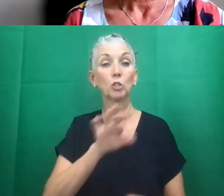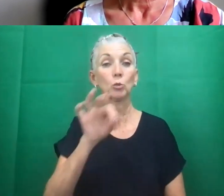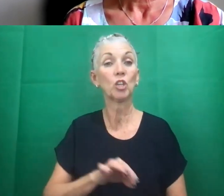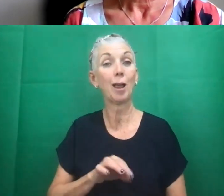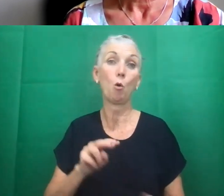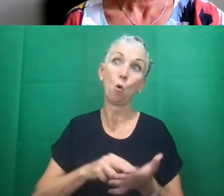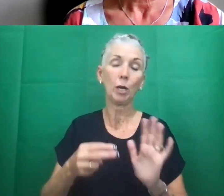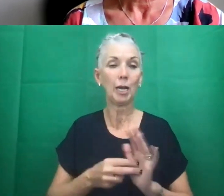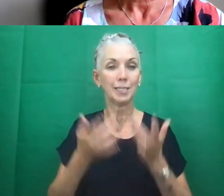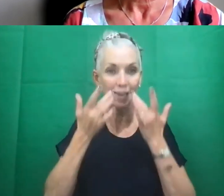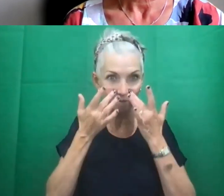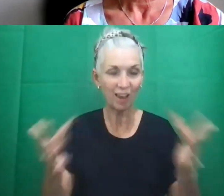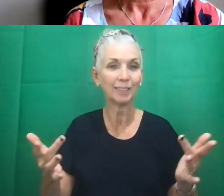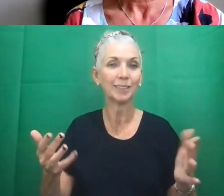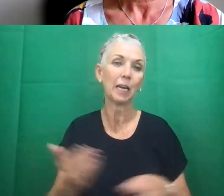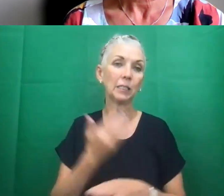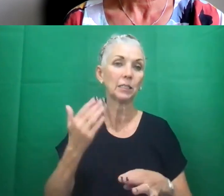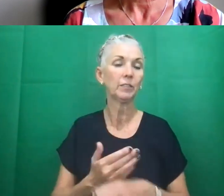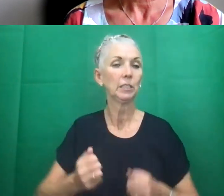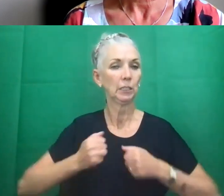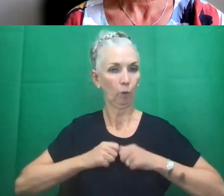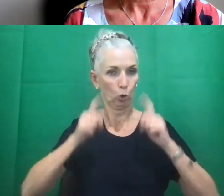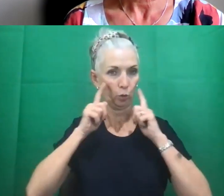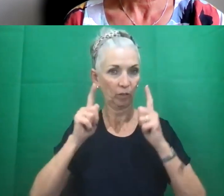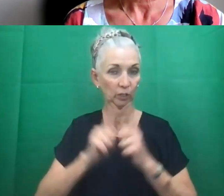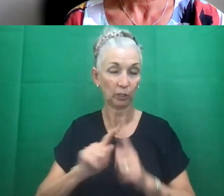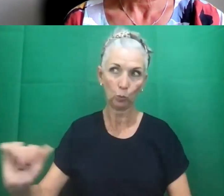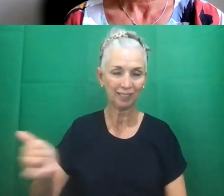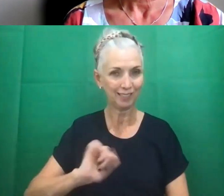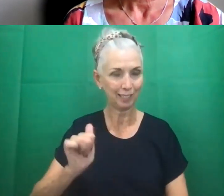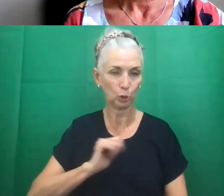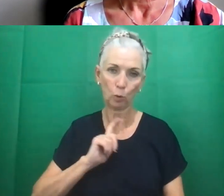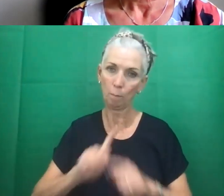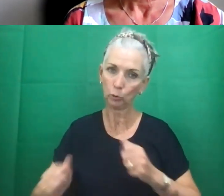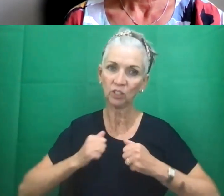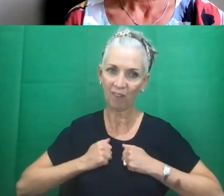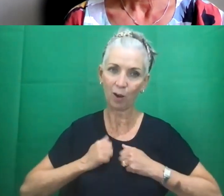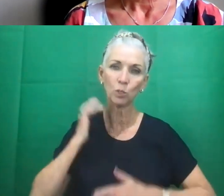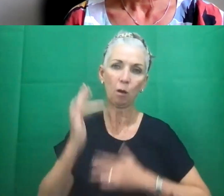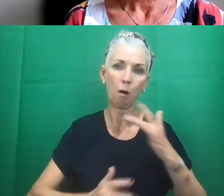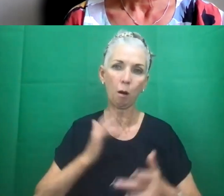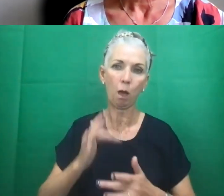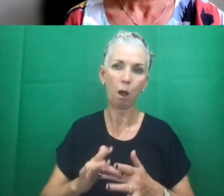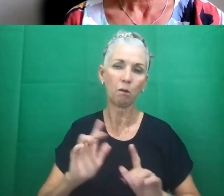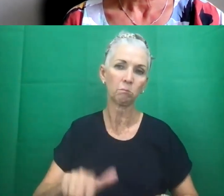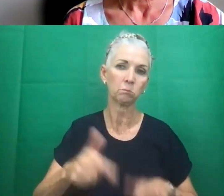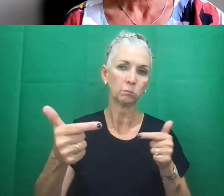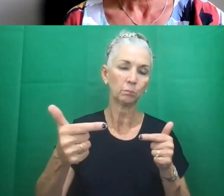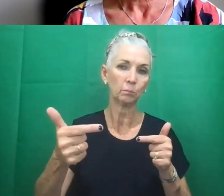for the university. So we're still doing the majority of our activities at It's online and the kind of COVID risk is the main driving